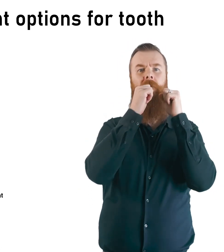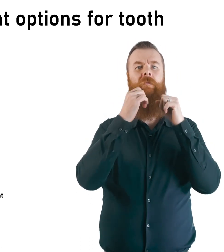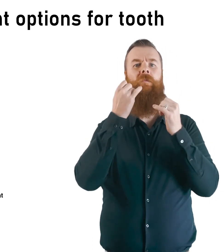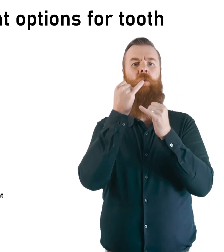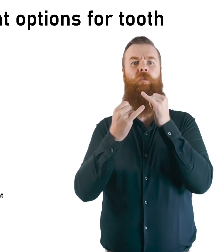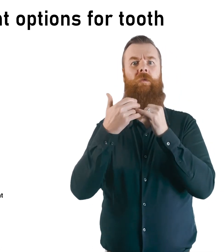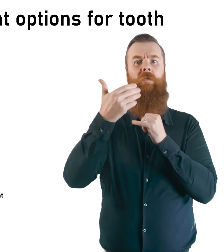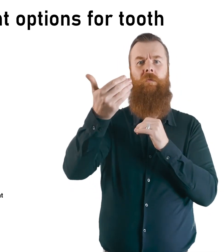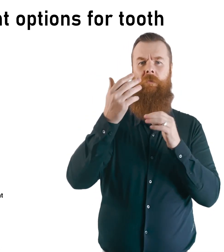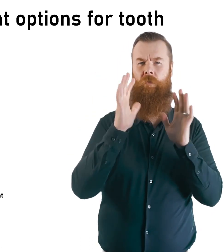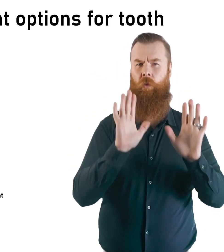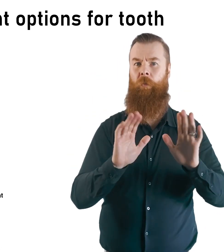Signs videos.